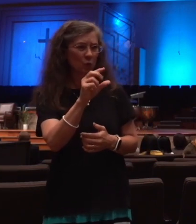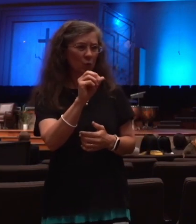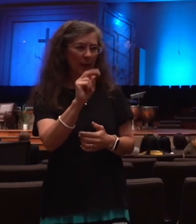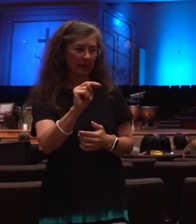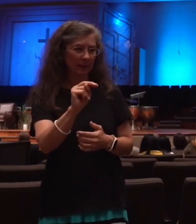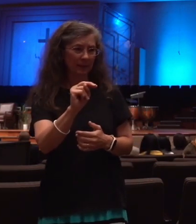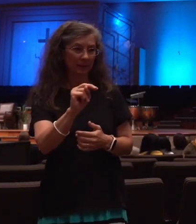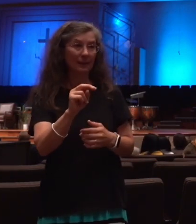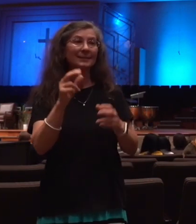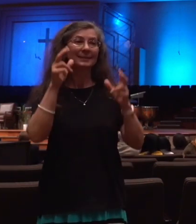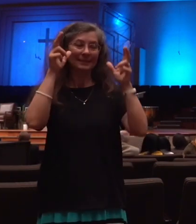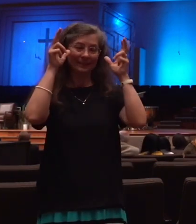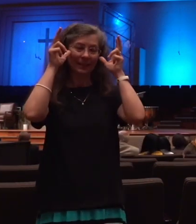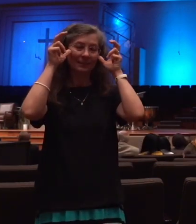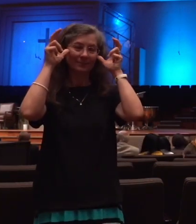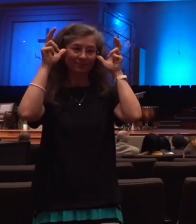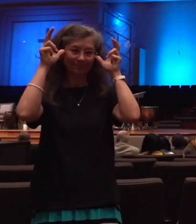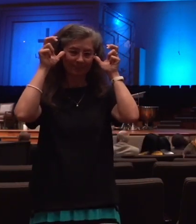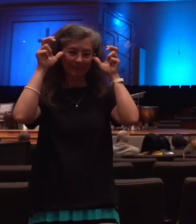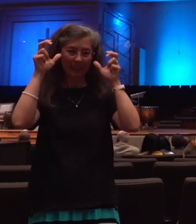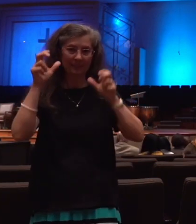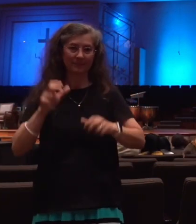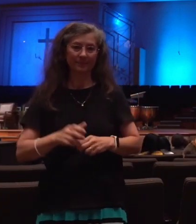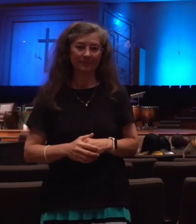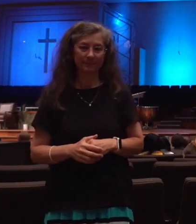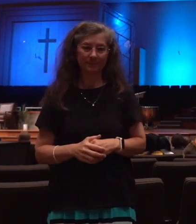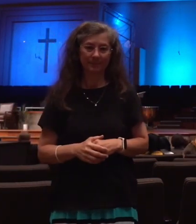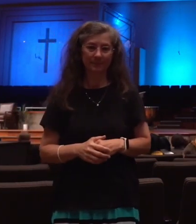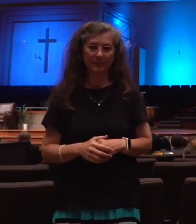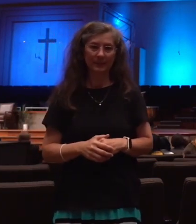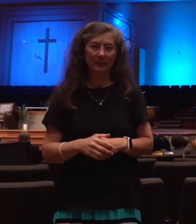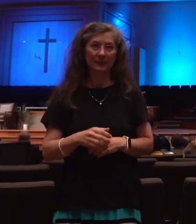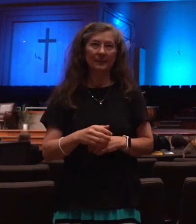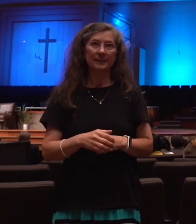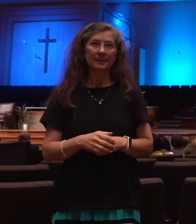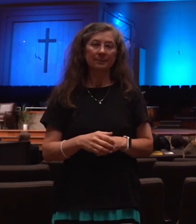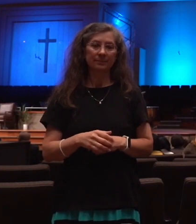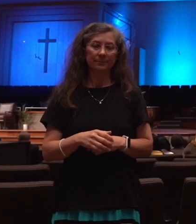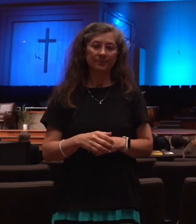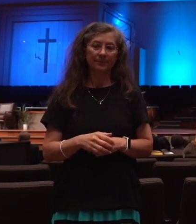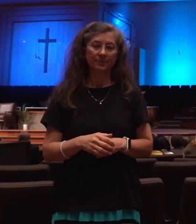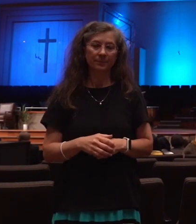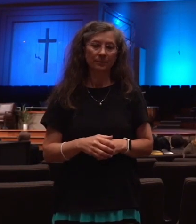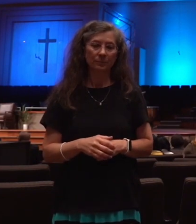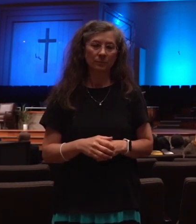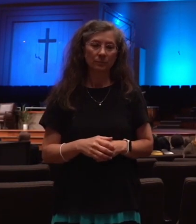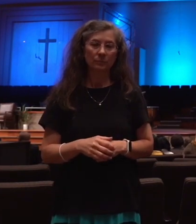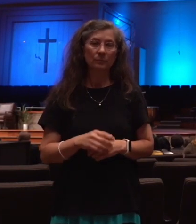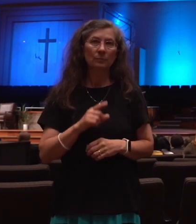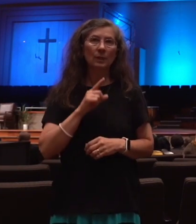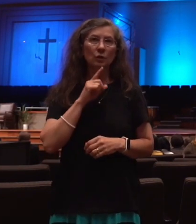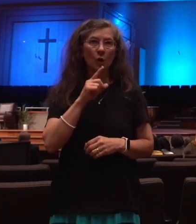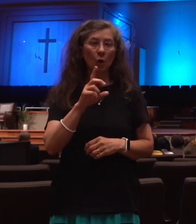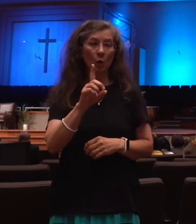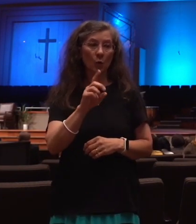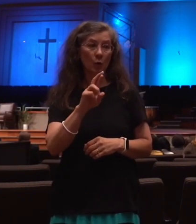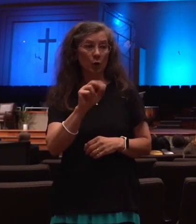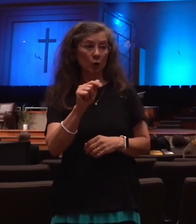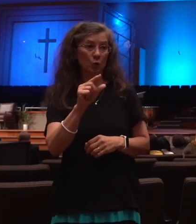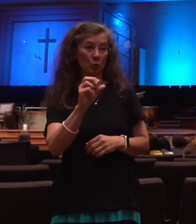Satan. It's the devil. It's the old serpent. Okay. And so the dragon or, or Satan will